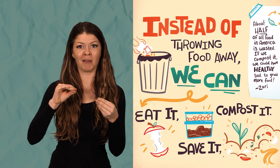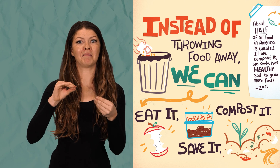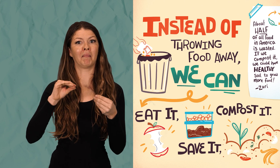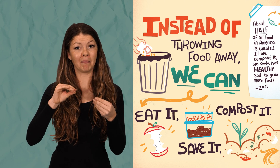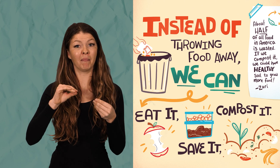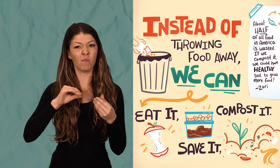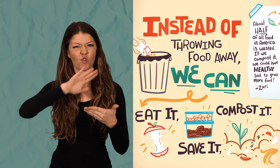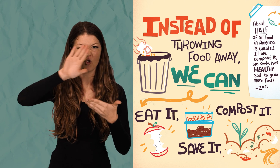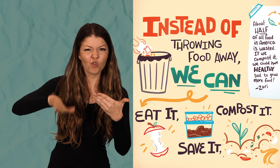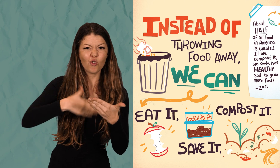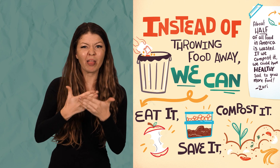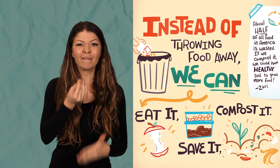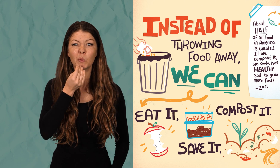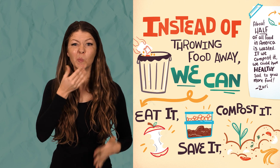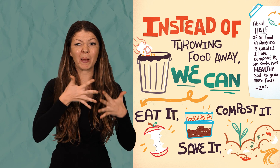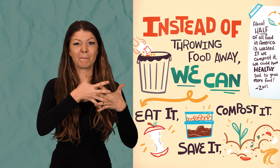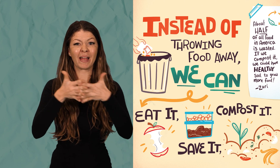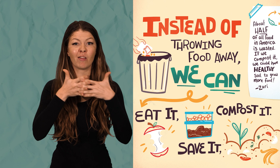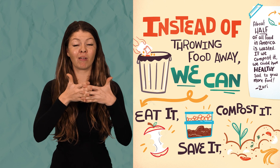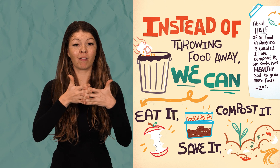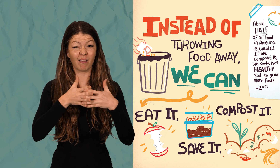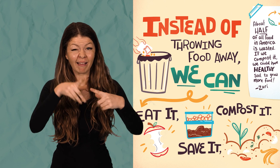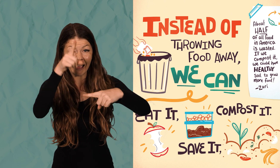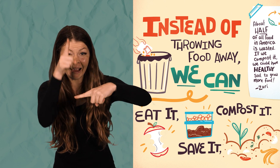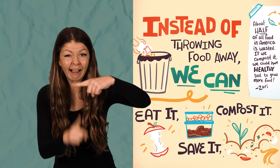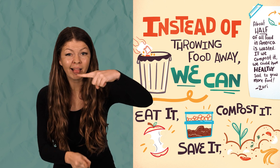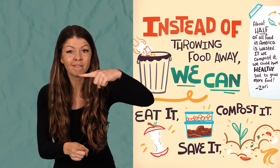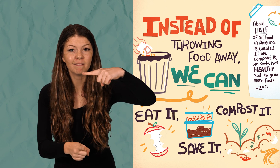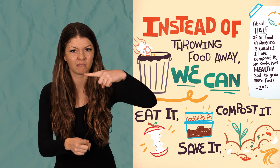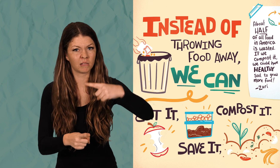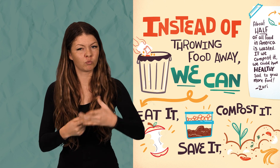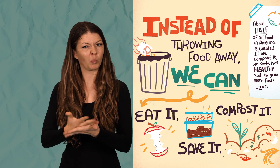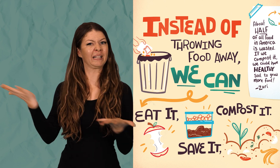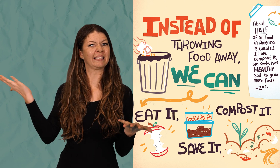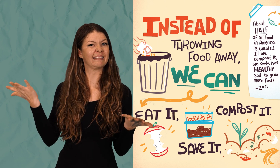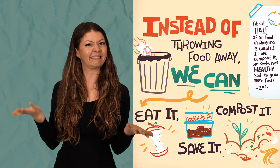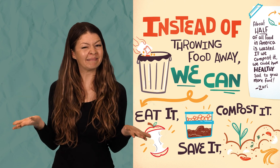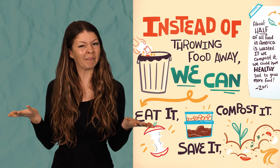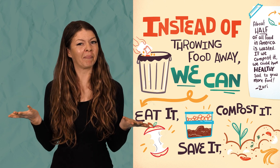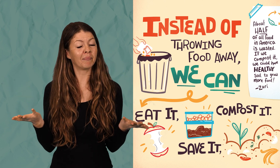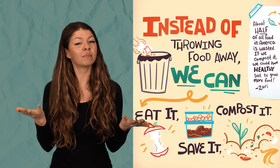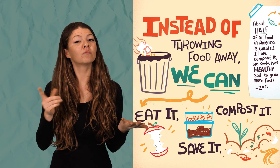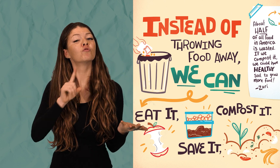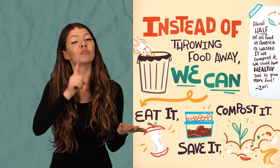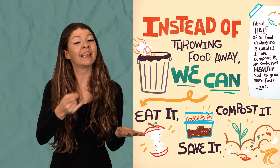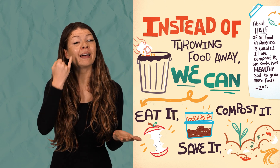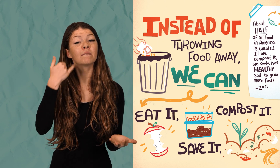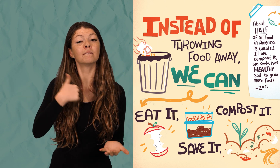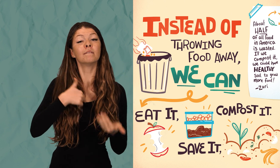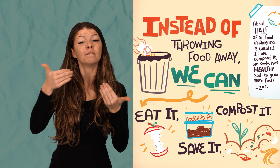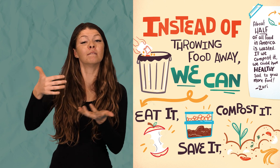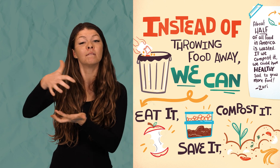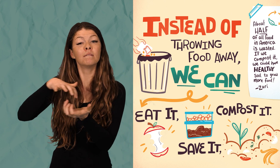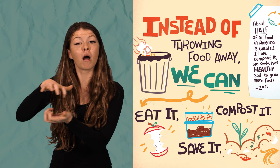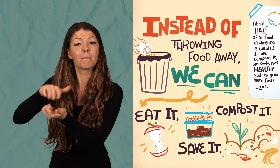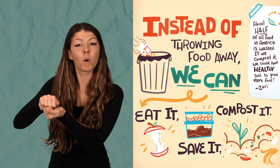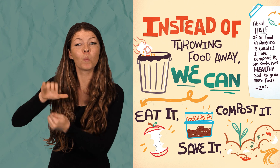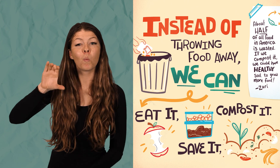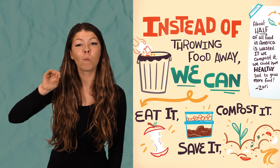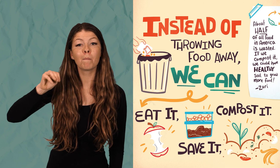About half of all food in America is wasted. If we compost it, we could